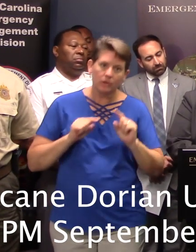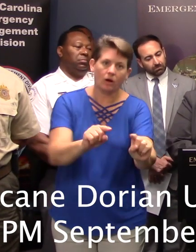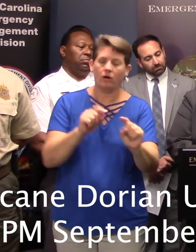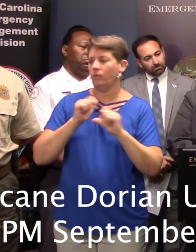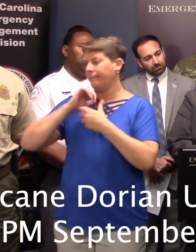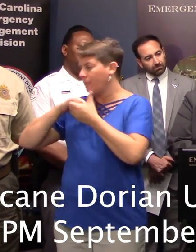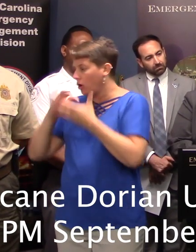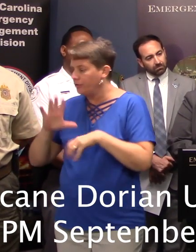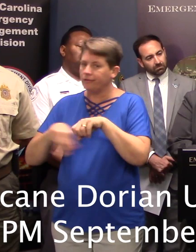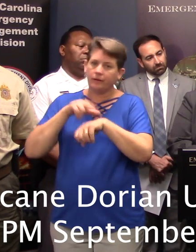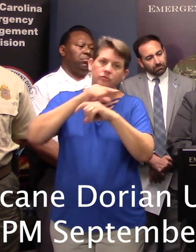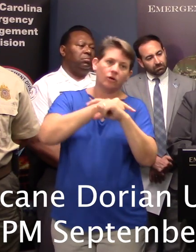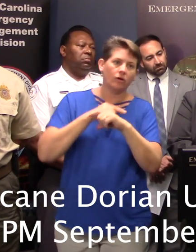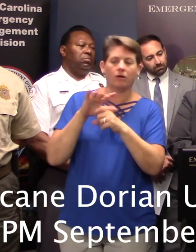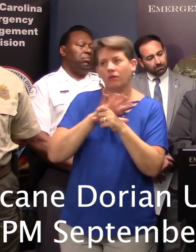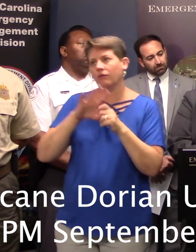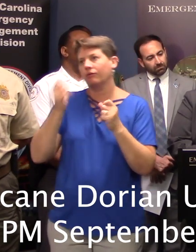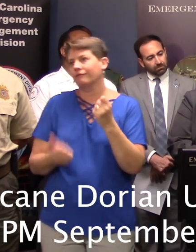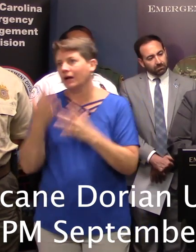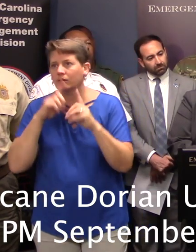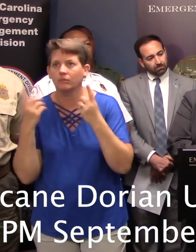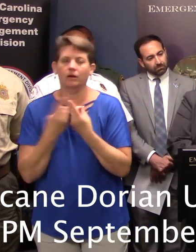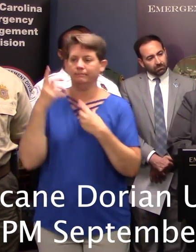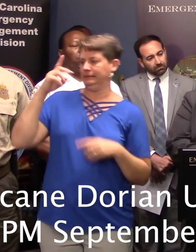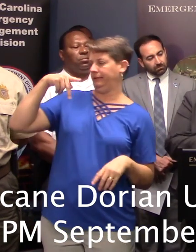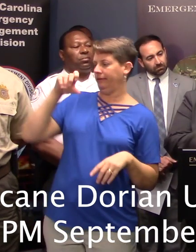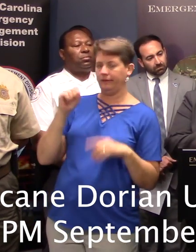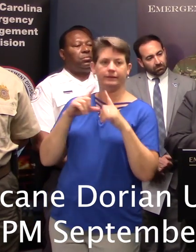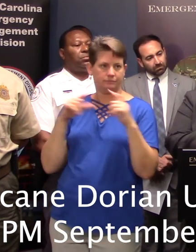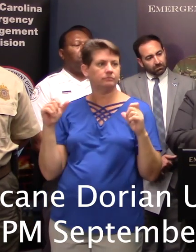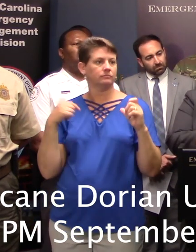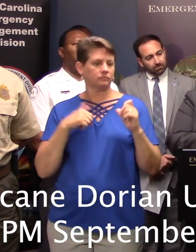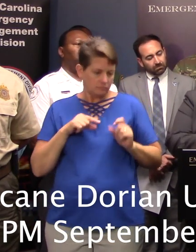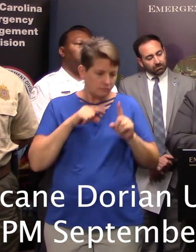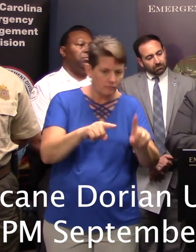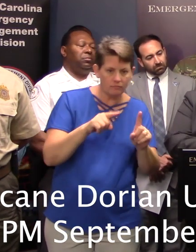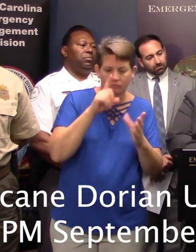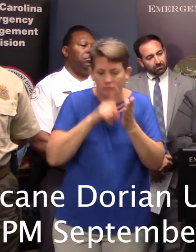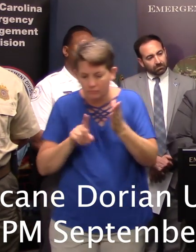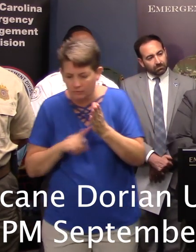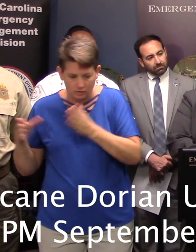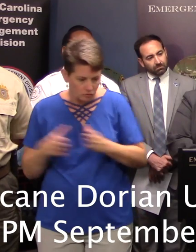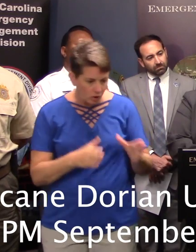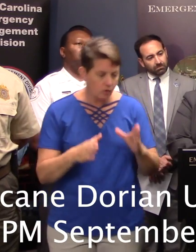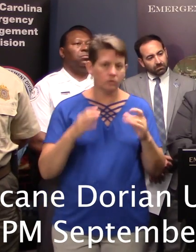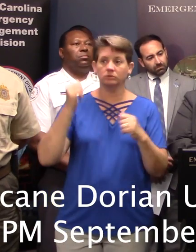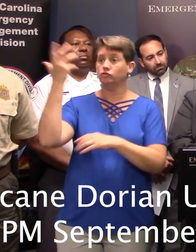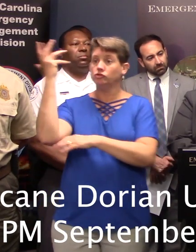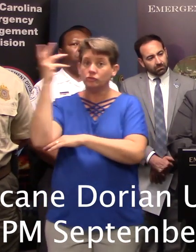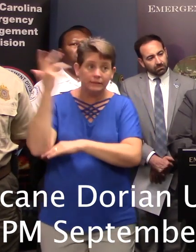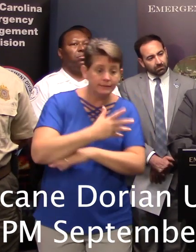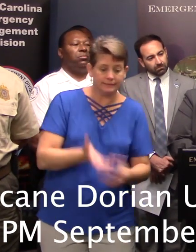partners with National Guard, local fire departments, DPS, and others to make sure the roads are cleared of any downed trees,